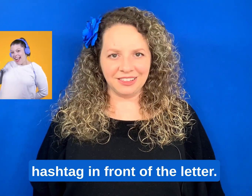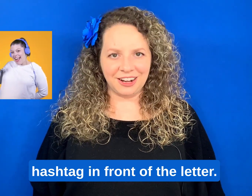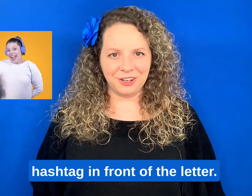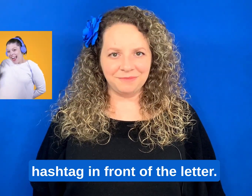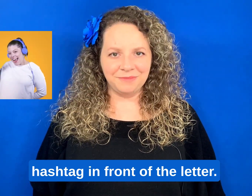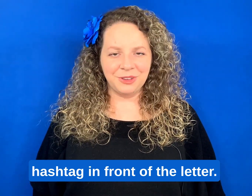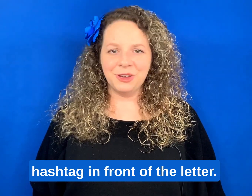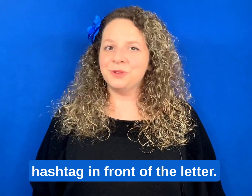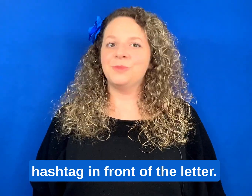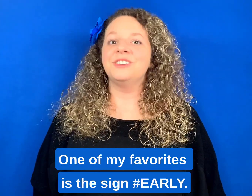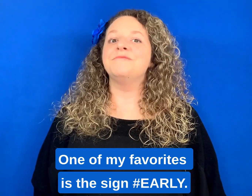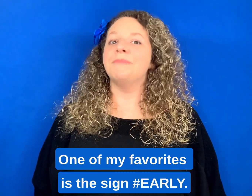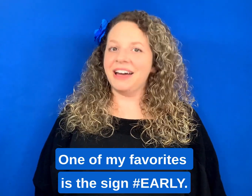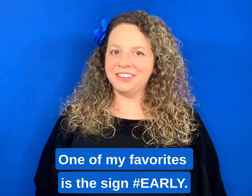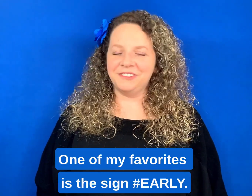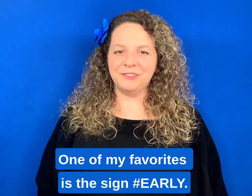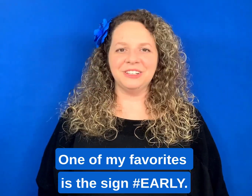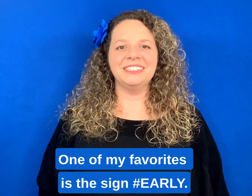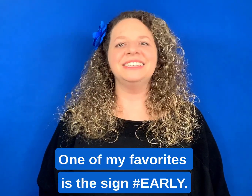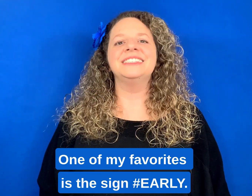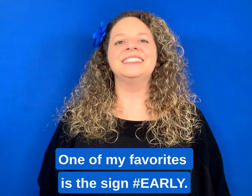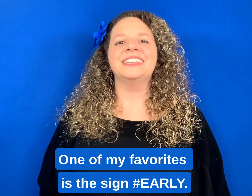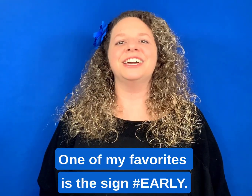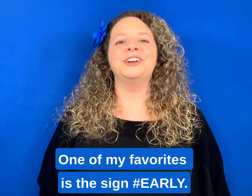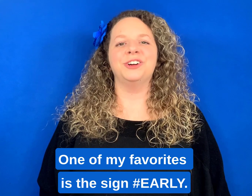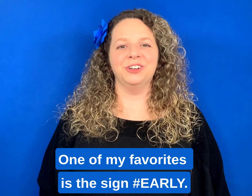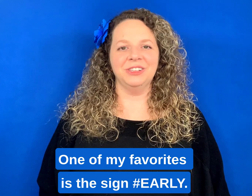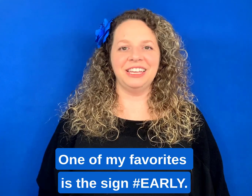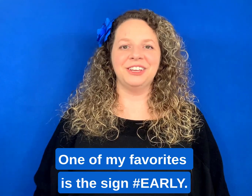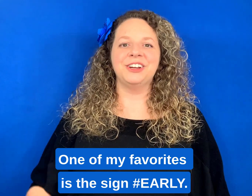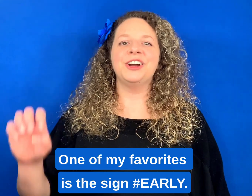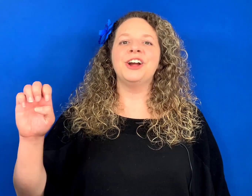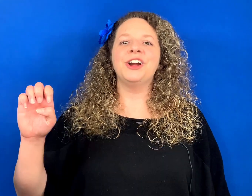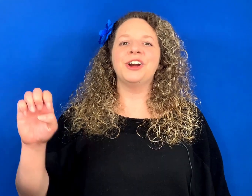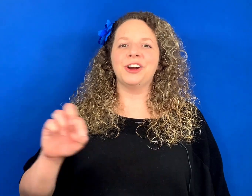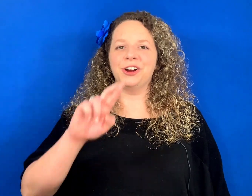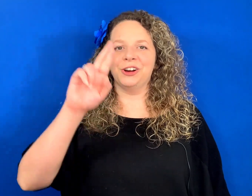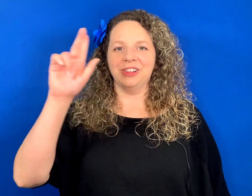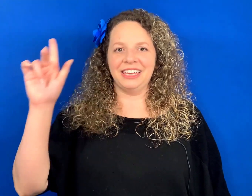the letter. One of my favorites is the sign early. Early.